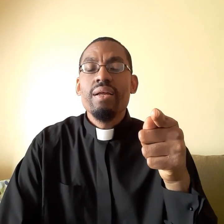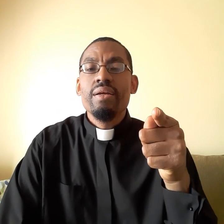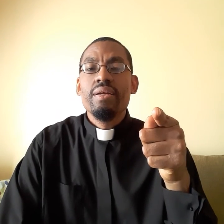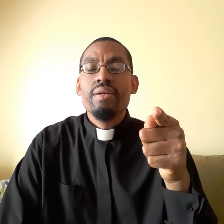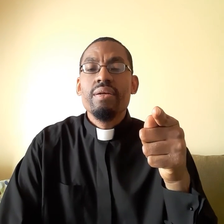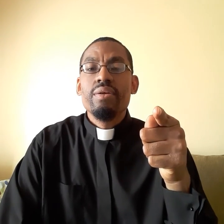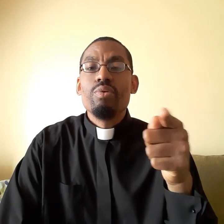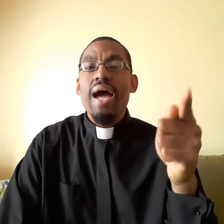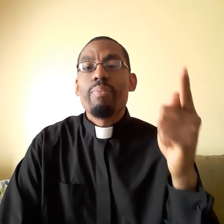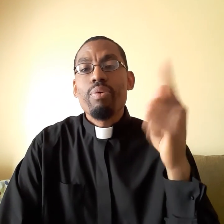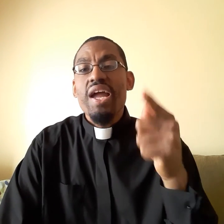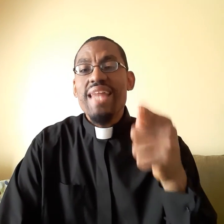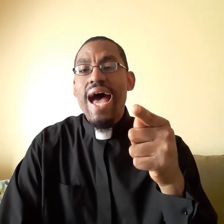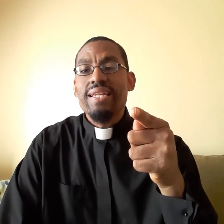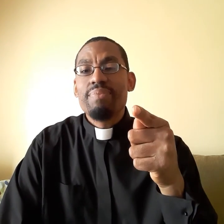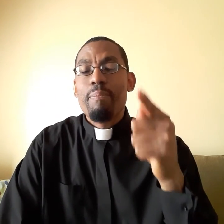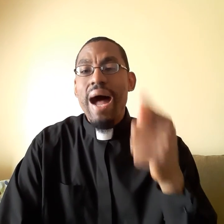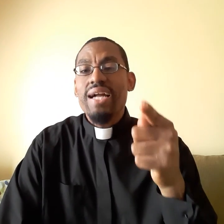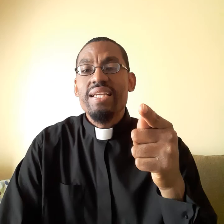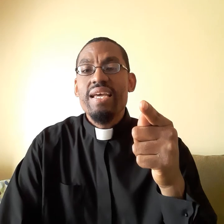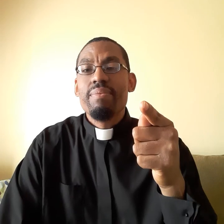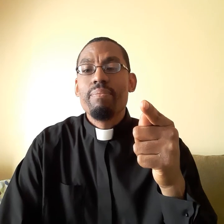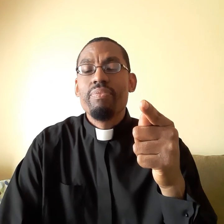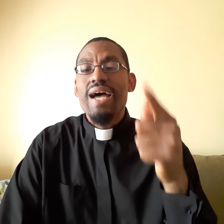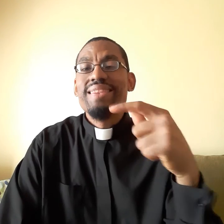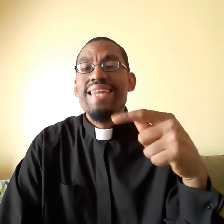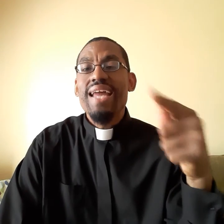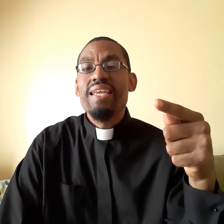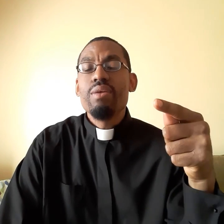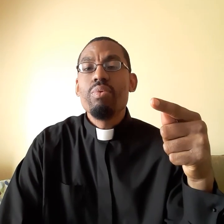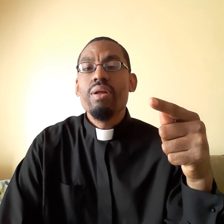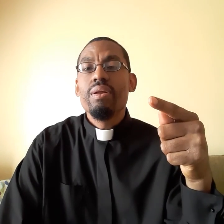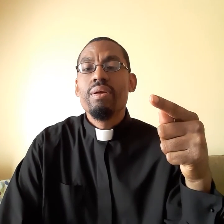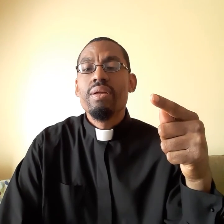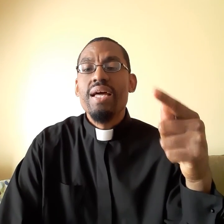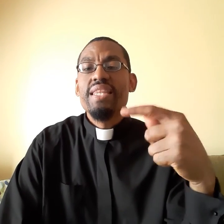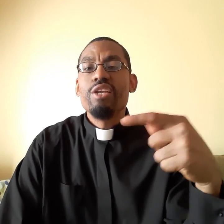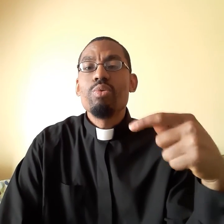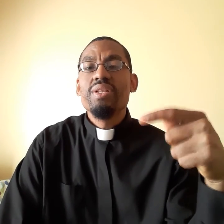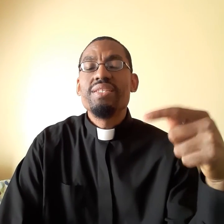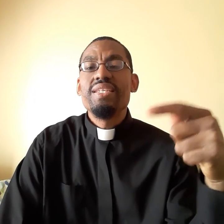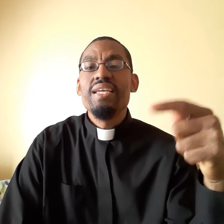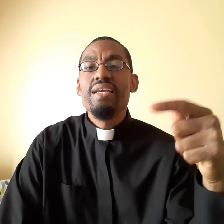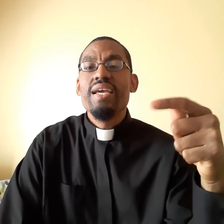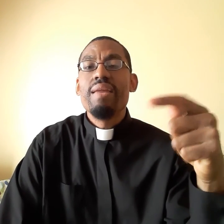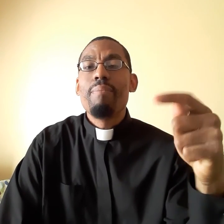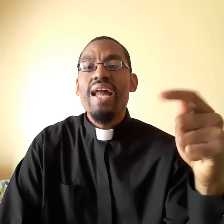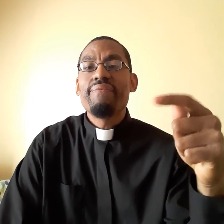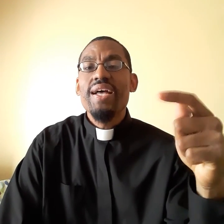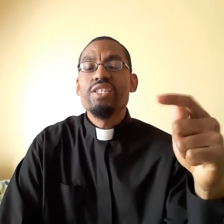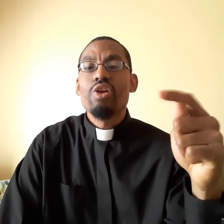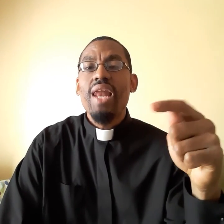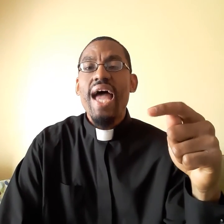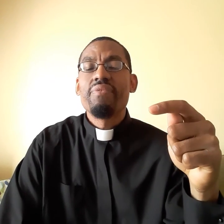you got to pray that back to him and then he will and then you will see it manifest in your life.